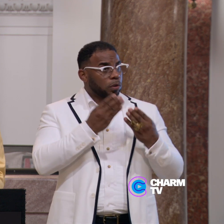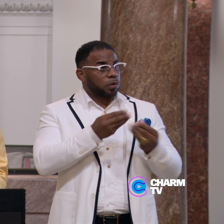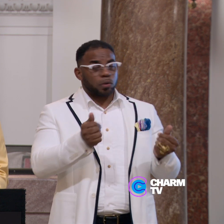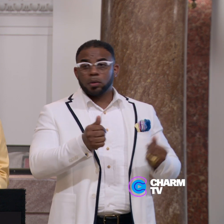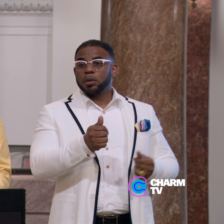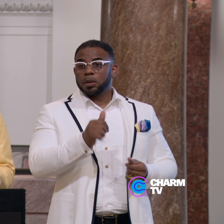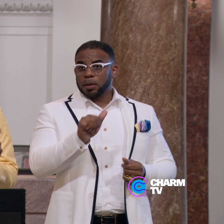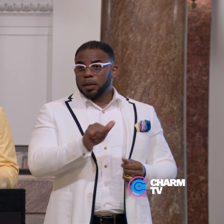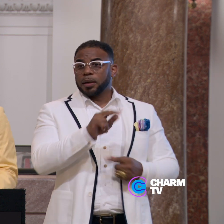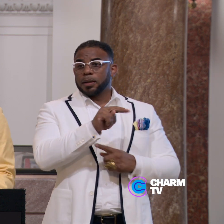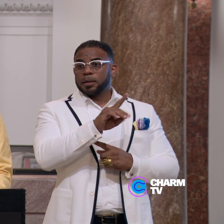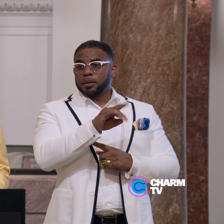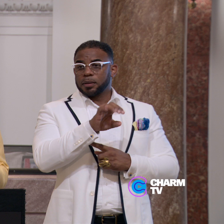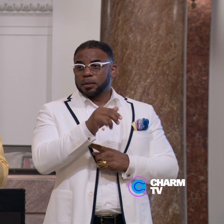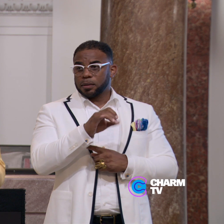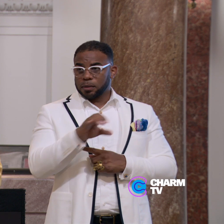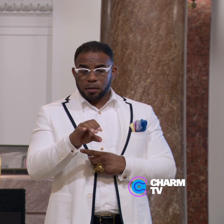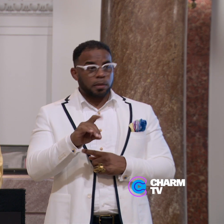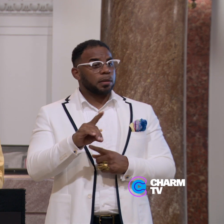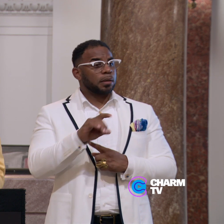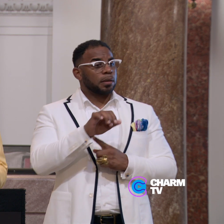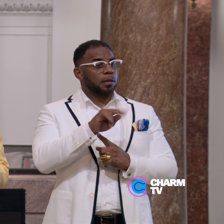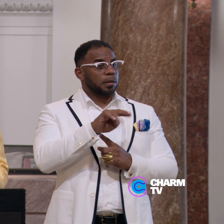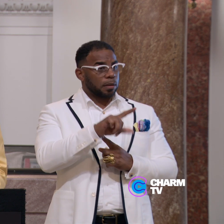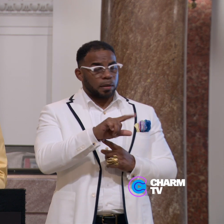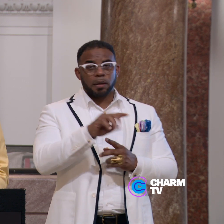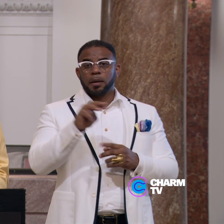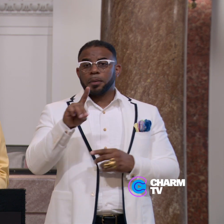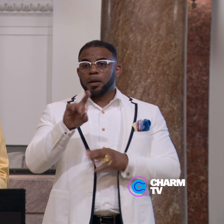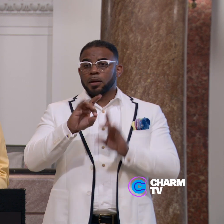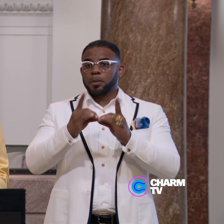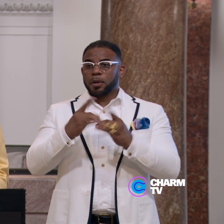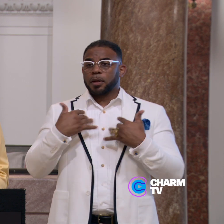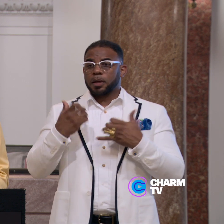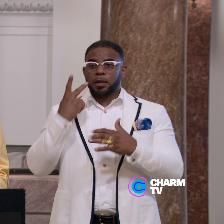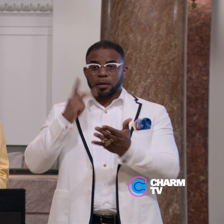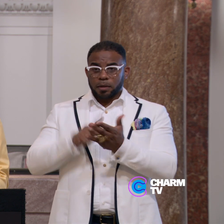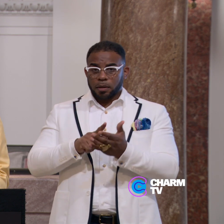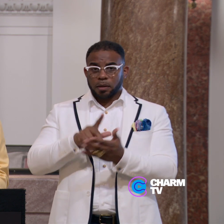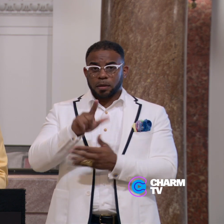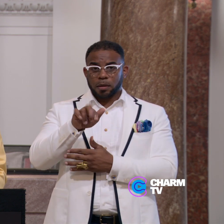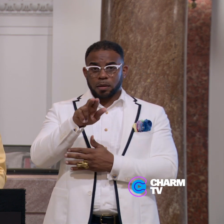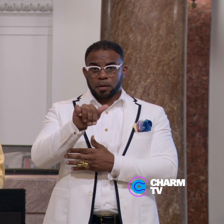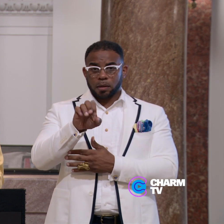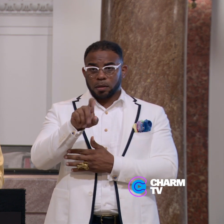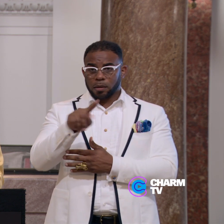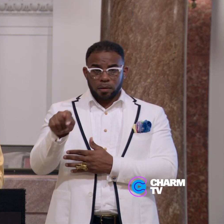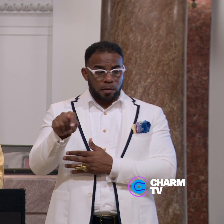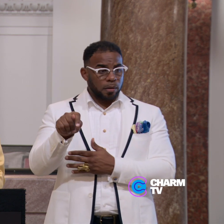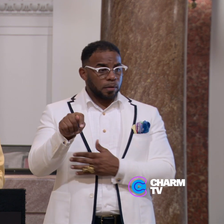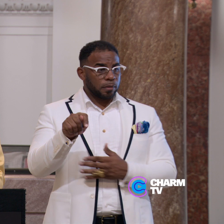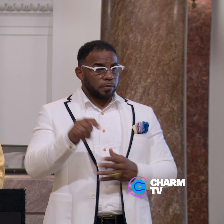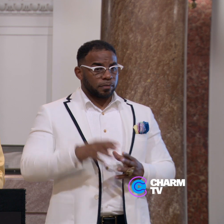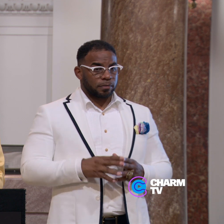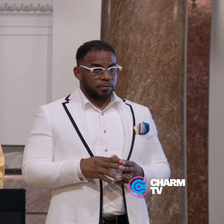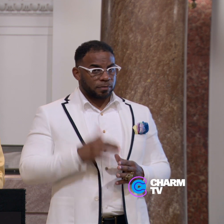at MD DHCD, Daniel Meister, Maryland Department of Health Secretary, Laura Scott, who